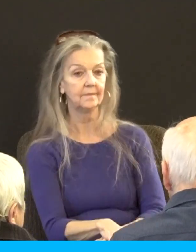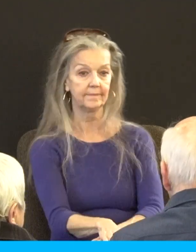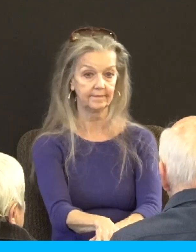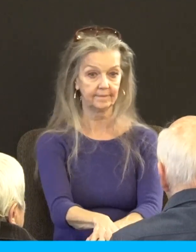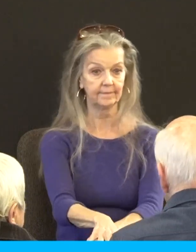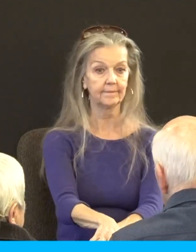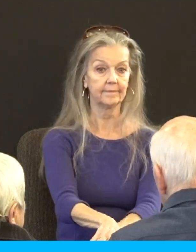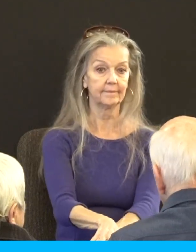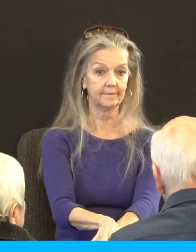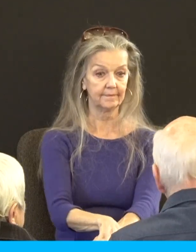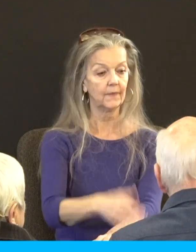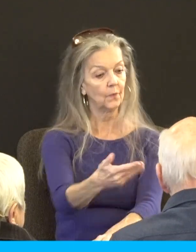welcome home